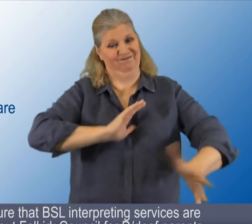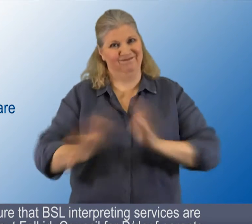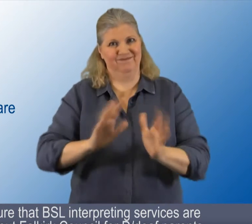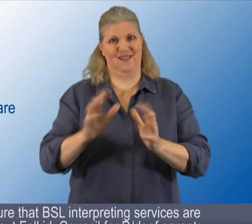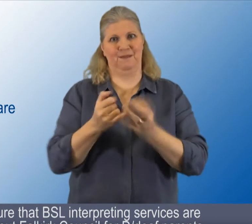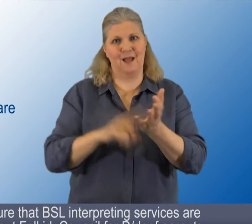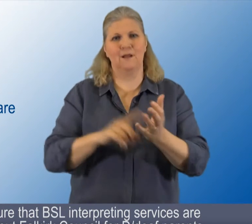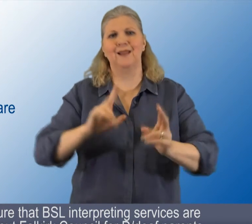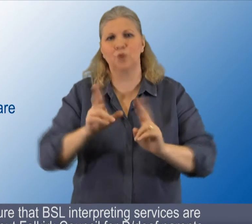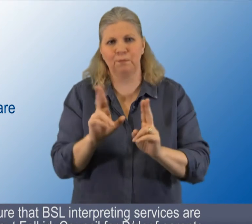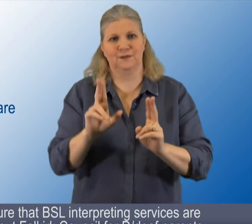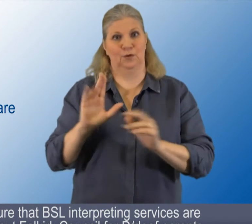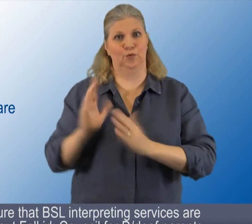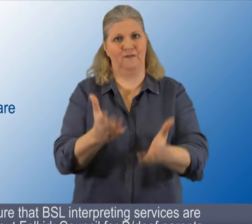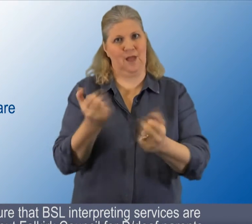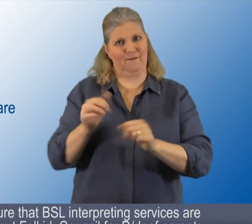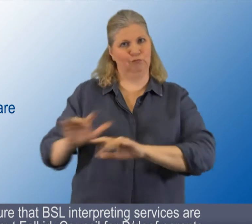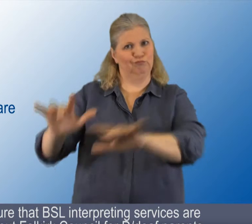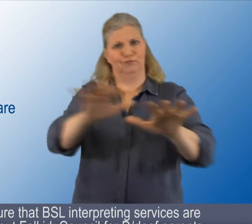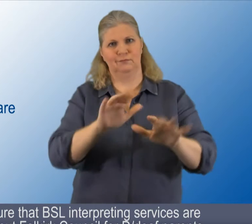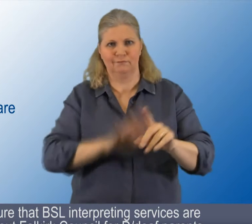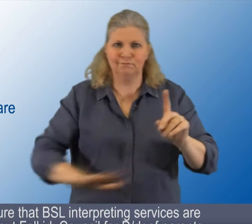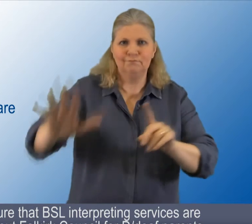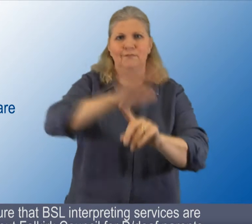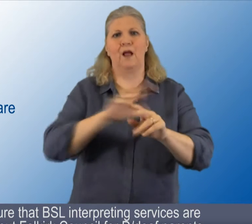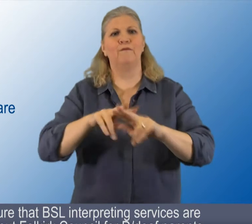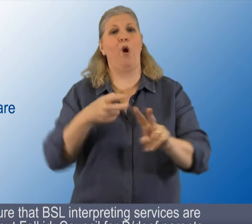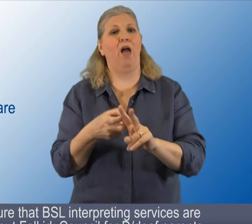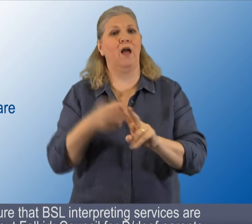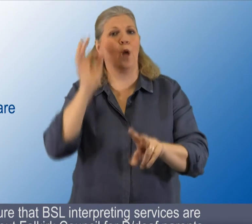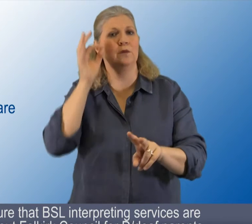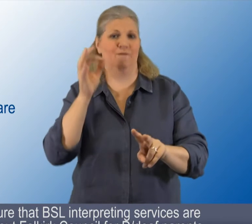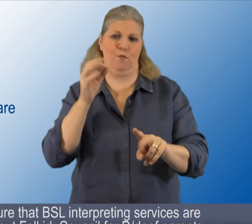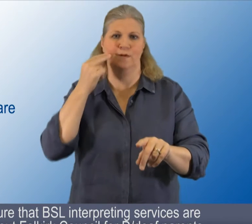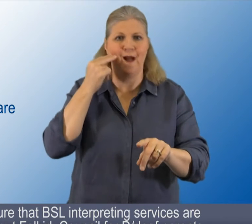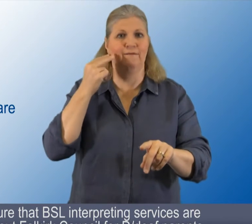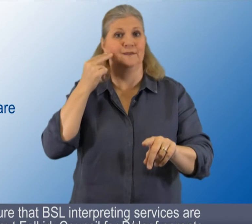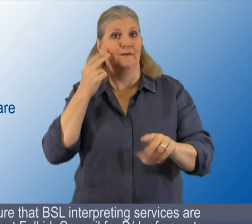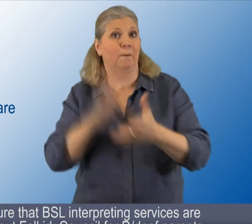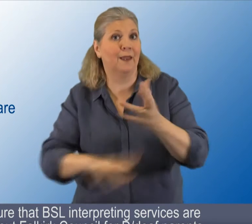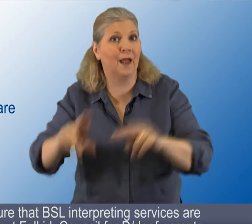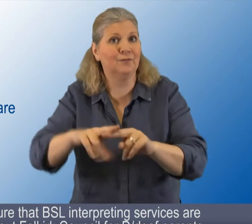Continue to ensure that BSL interpreting services are available throughout Falkirk Council for deaf parents